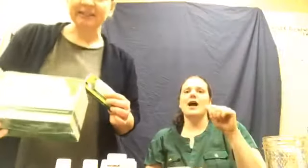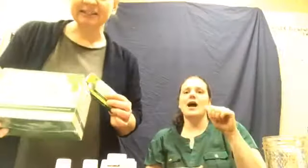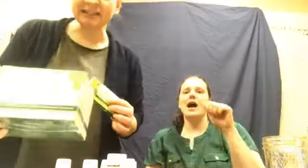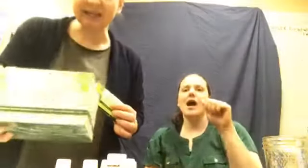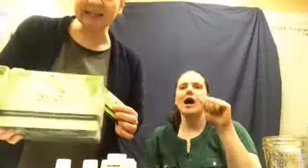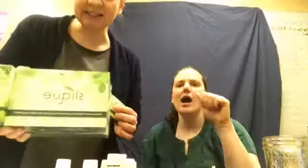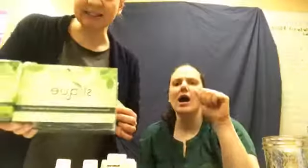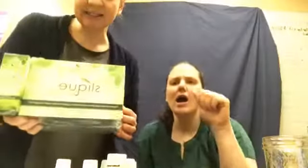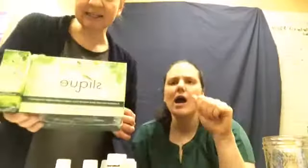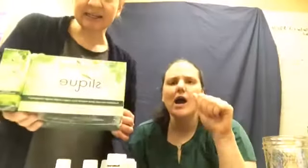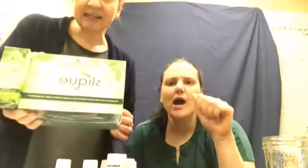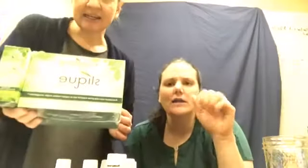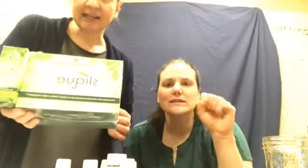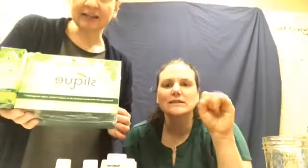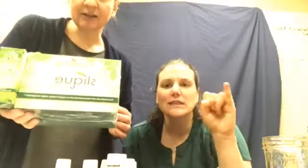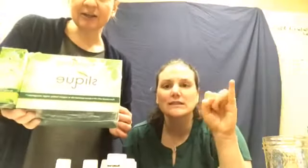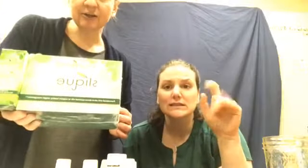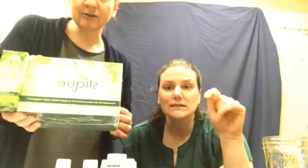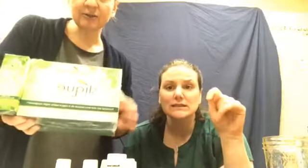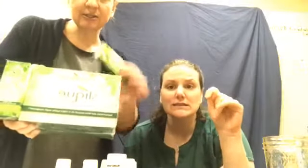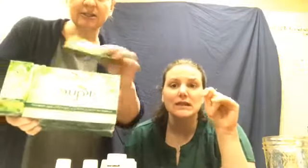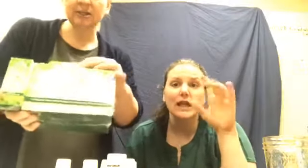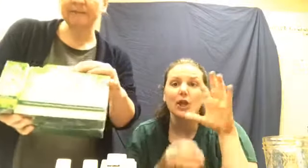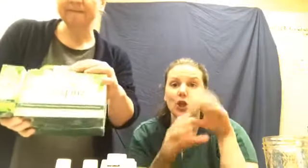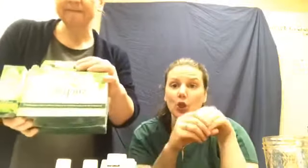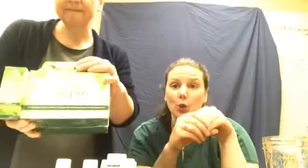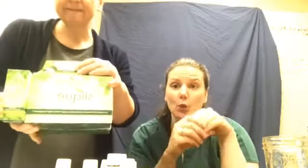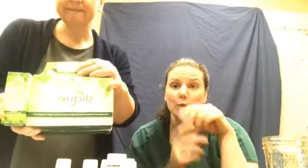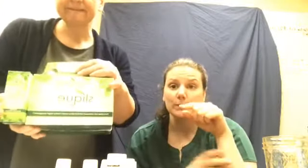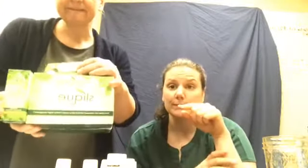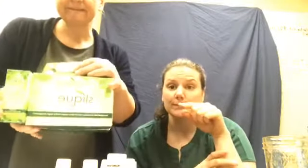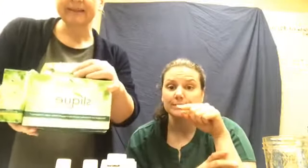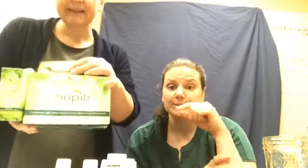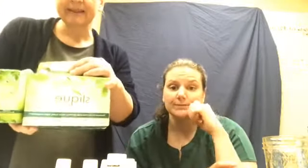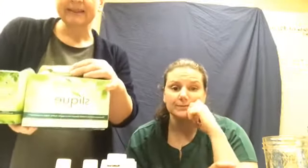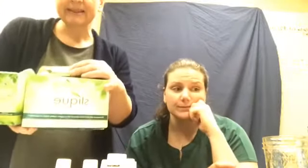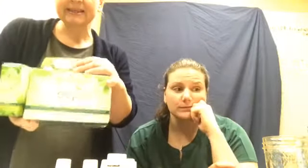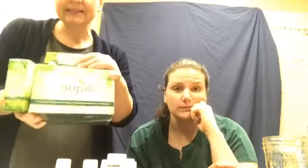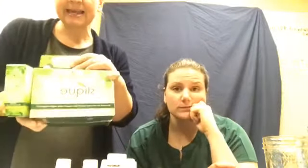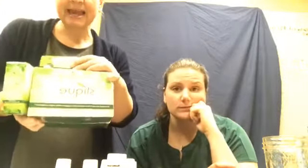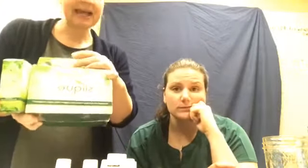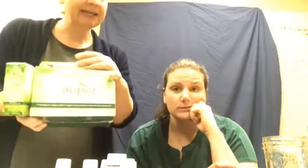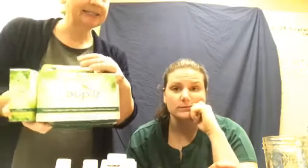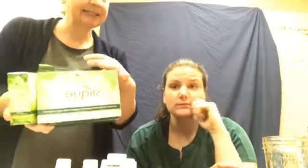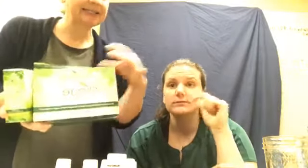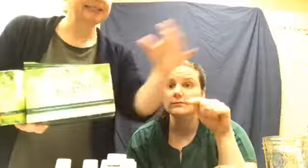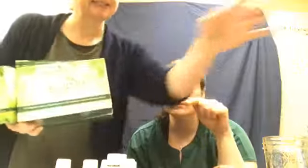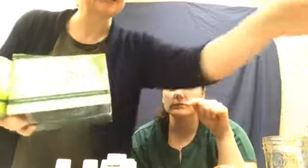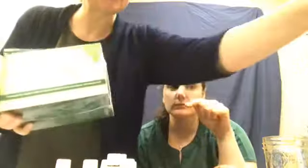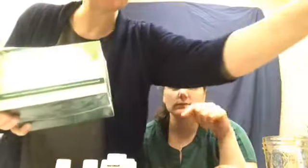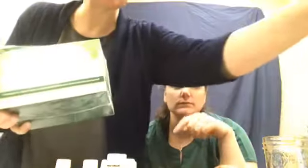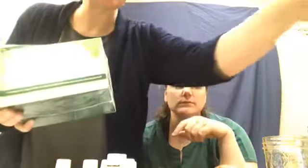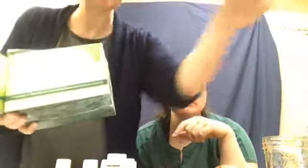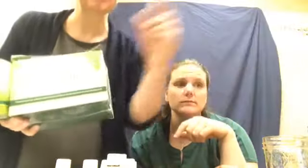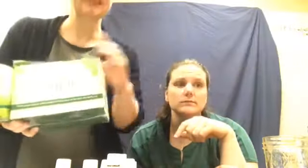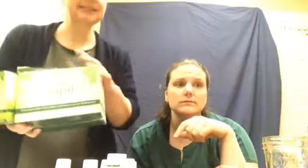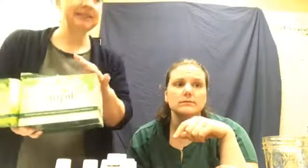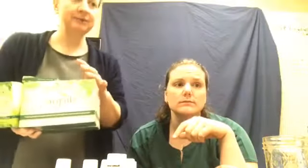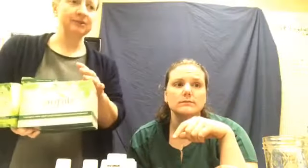Assist includes these guys. The T, which